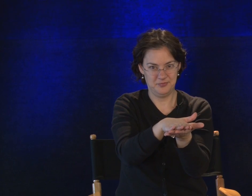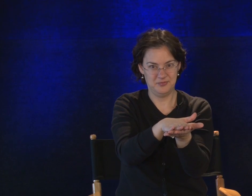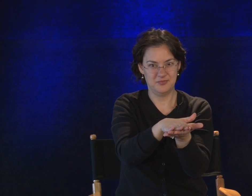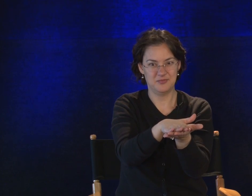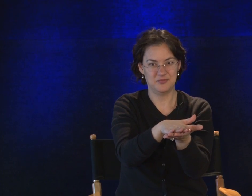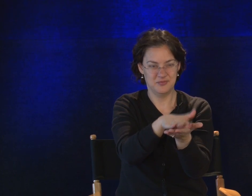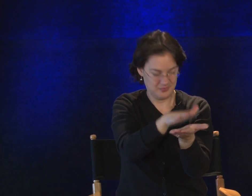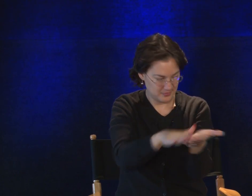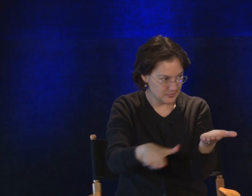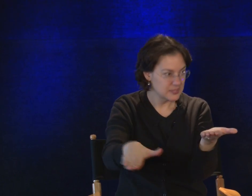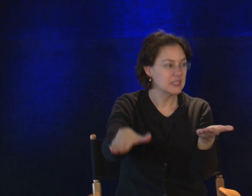College.